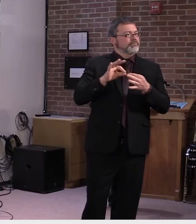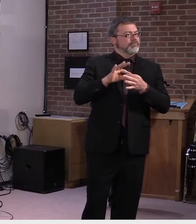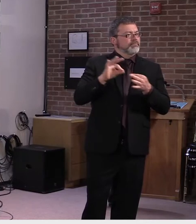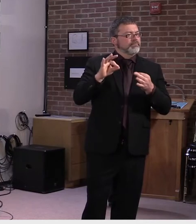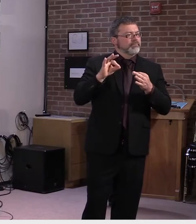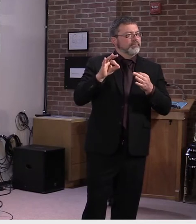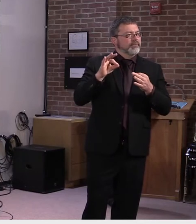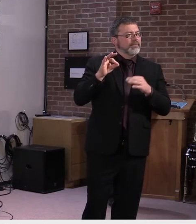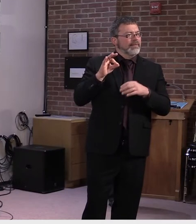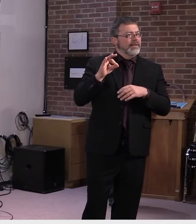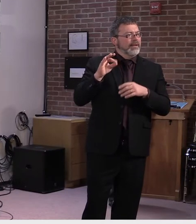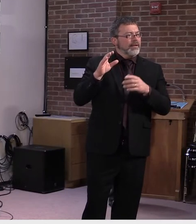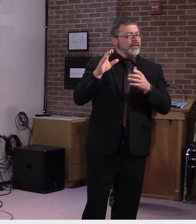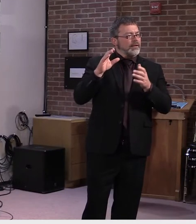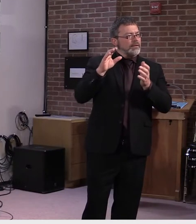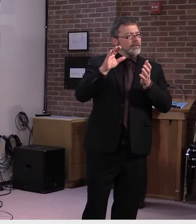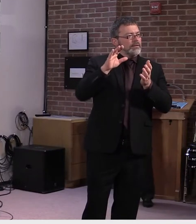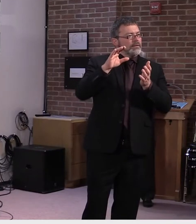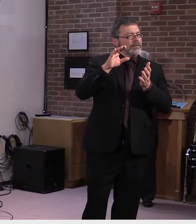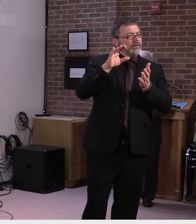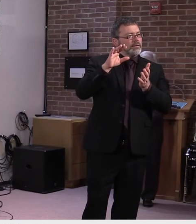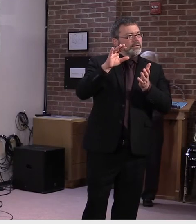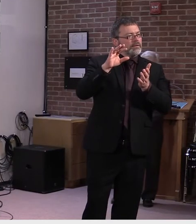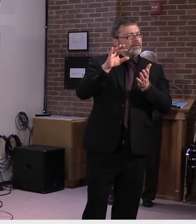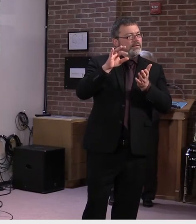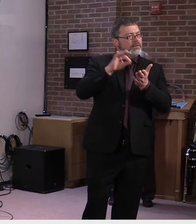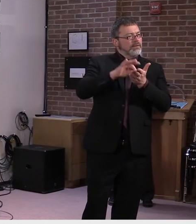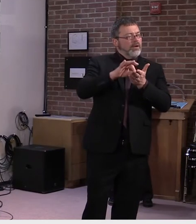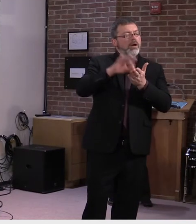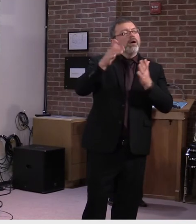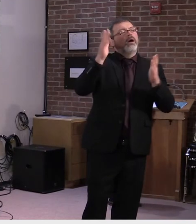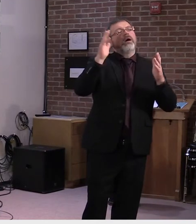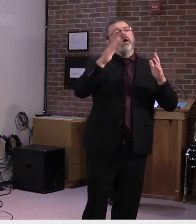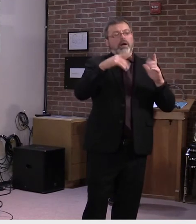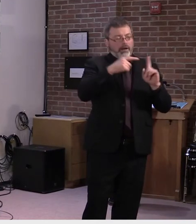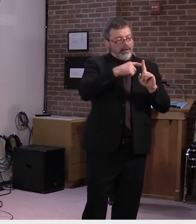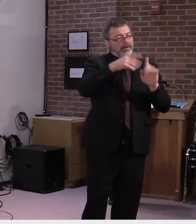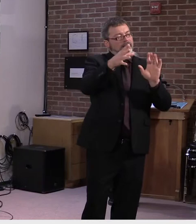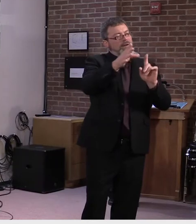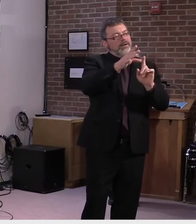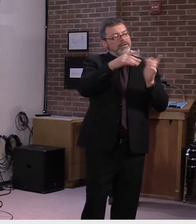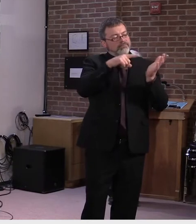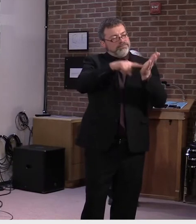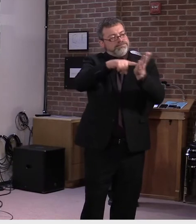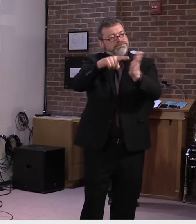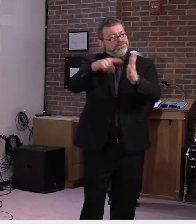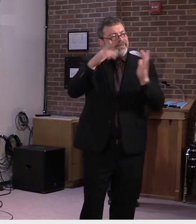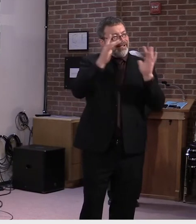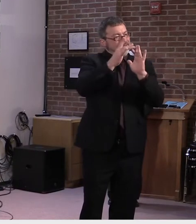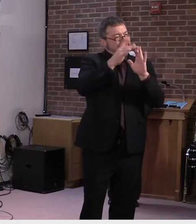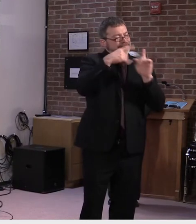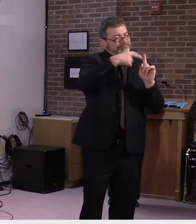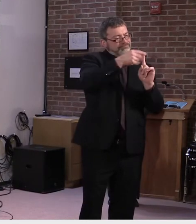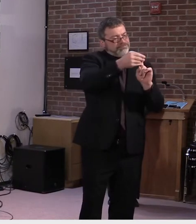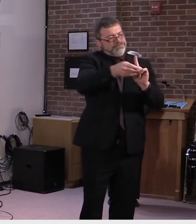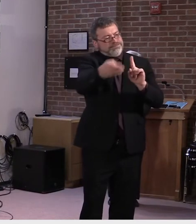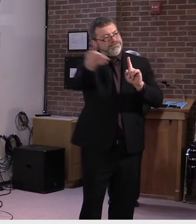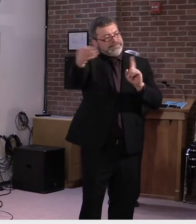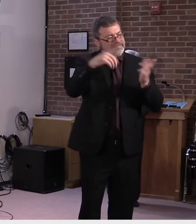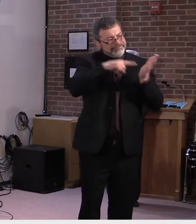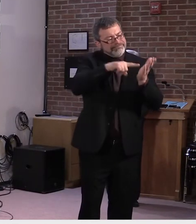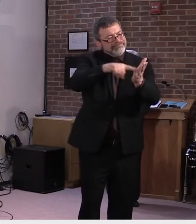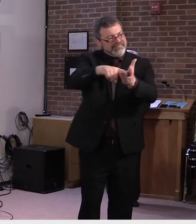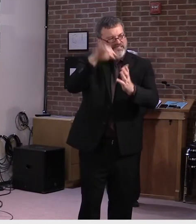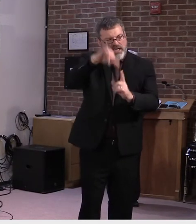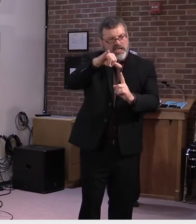having heard about experience in other states and not much about what's happening lately, I'm interested